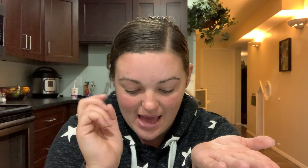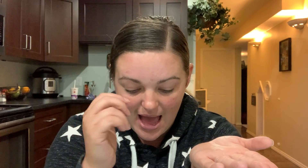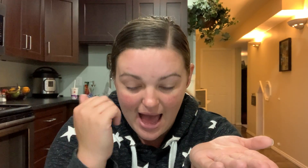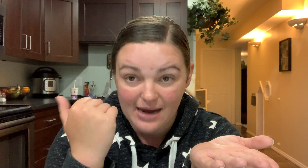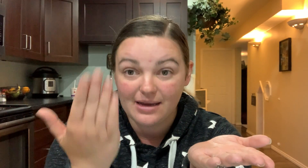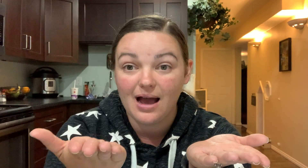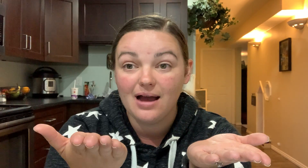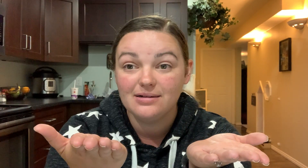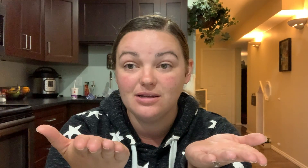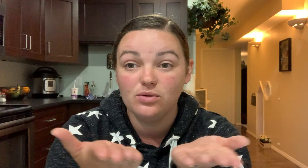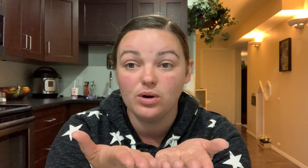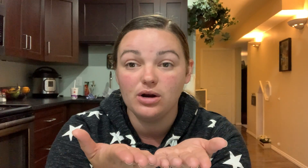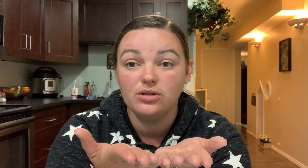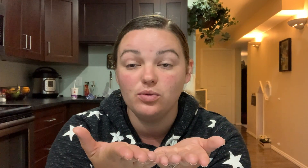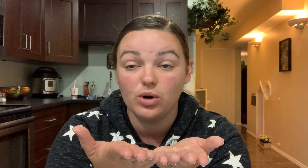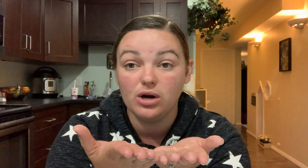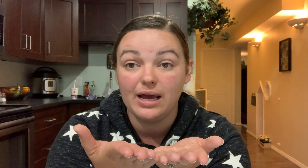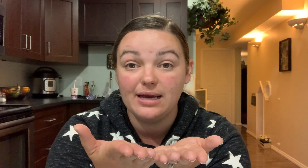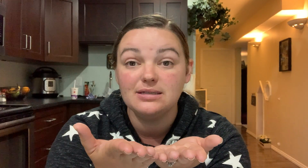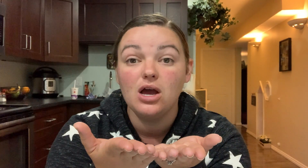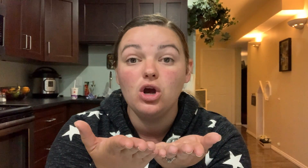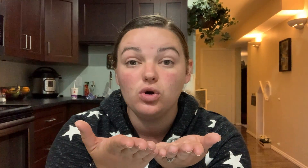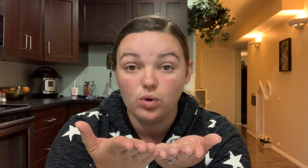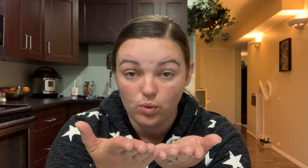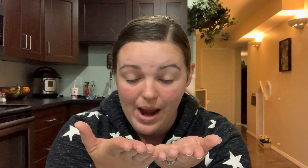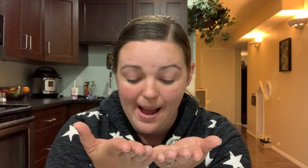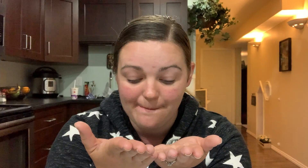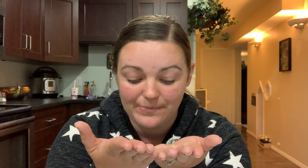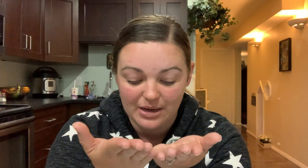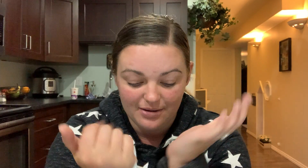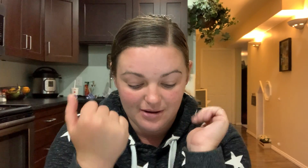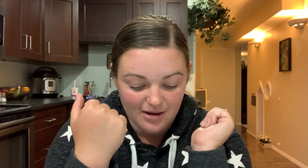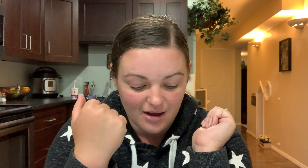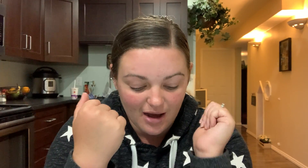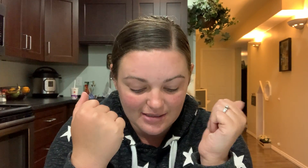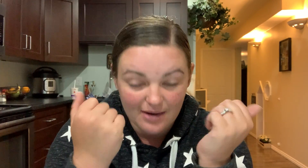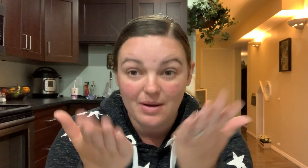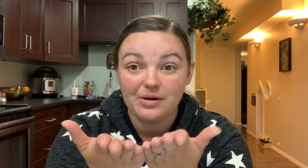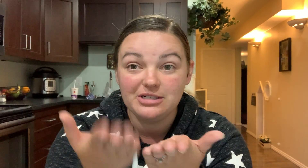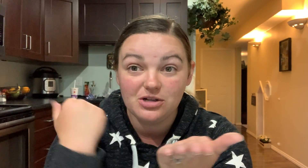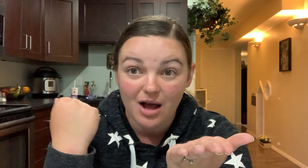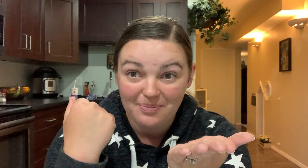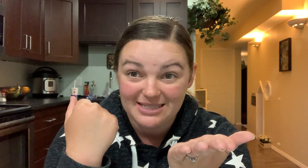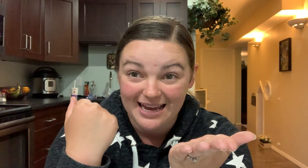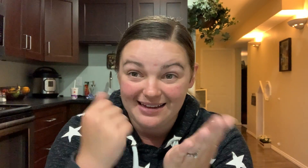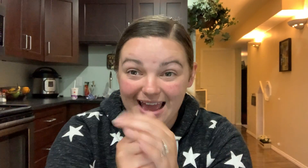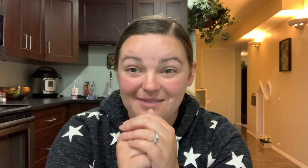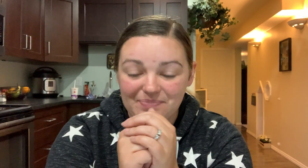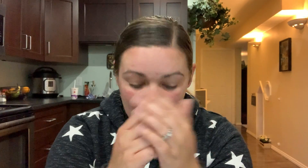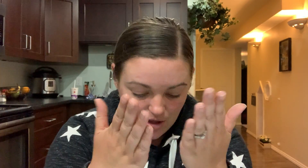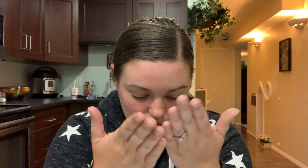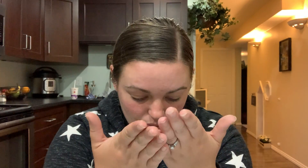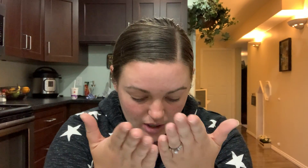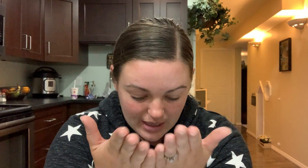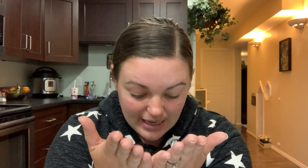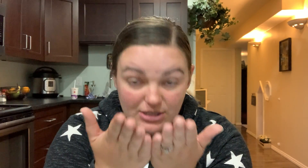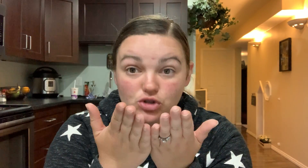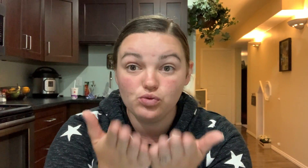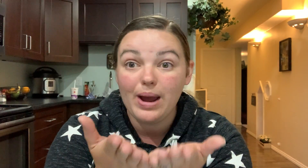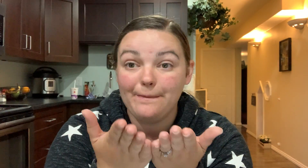Add c-a-k to the word, the word is cramp. Awesome, now I'm going to do the opposite, okay? The word is drip,